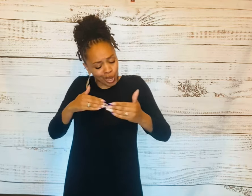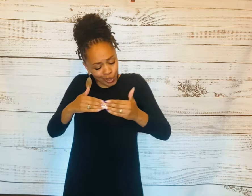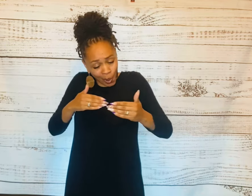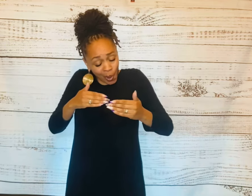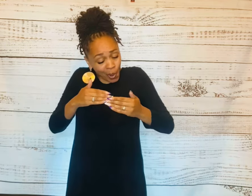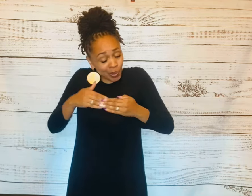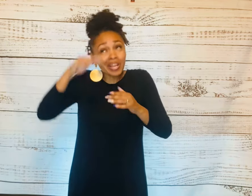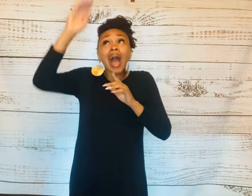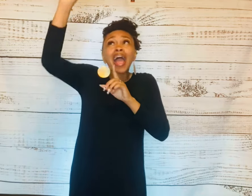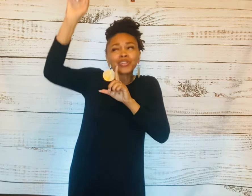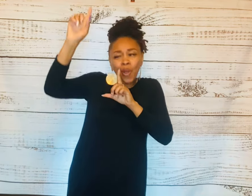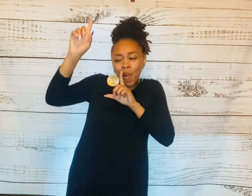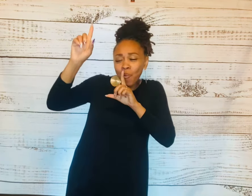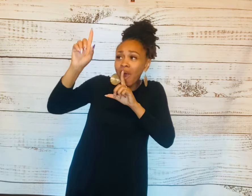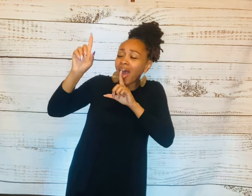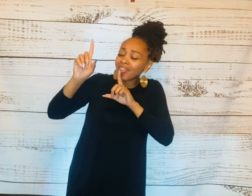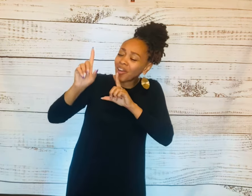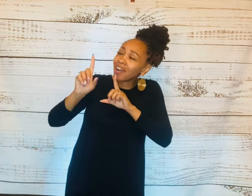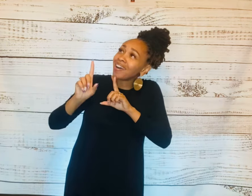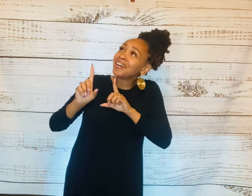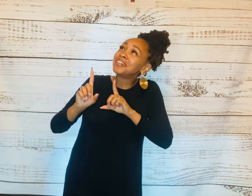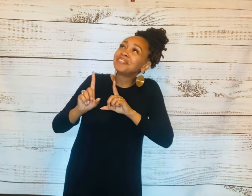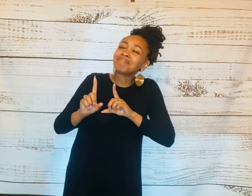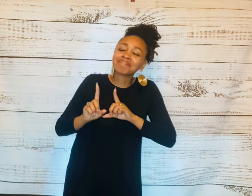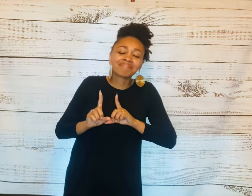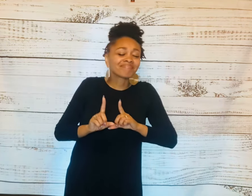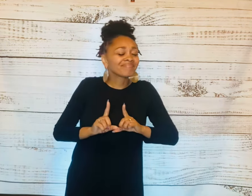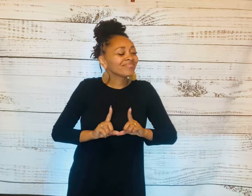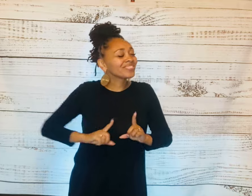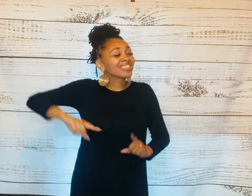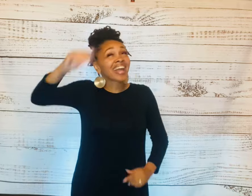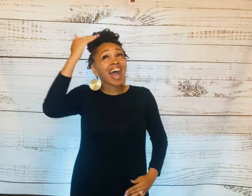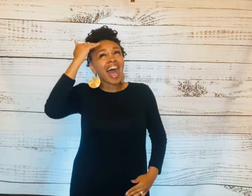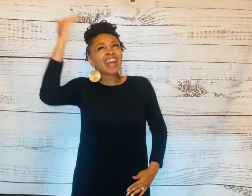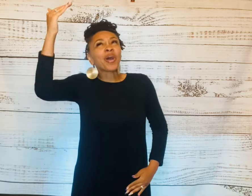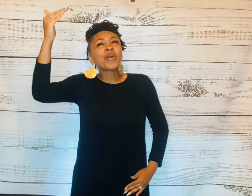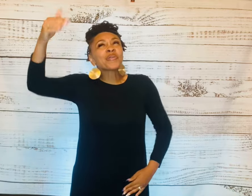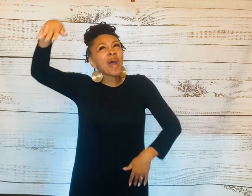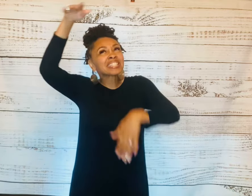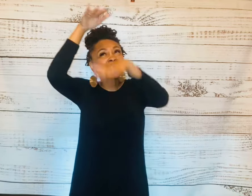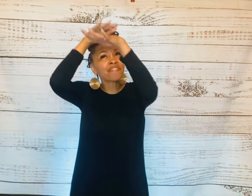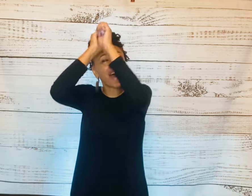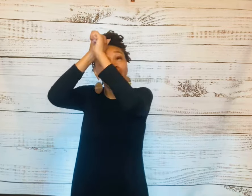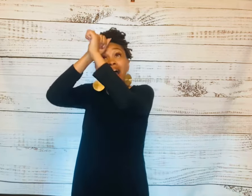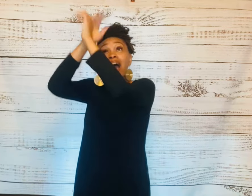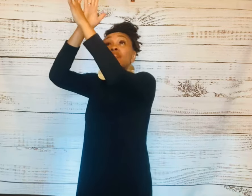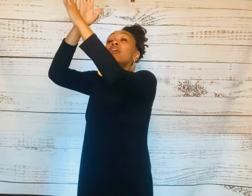were close like no other I've known You as a father